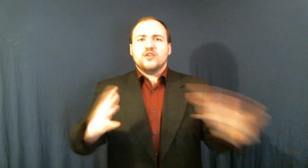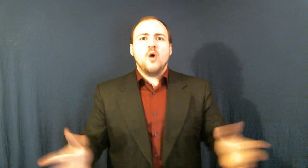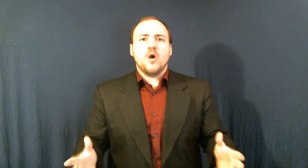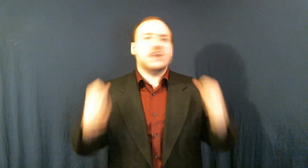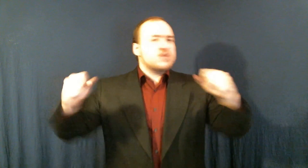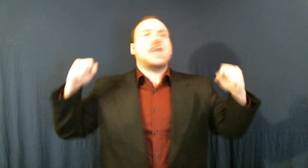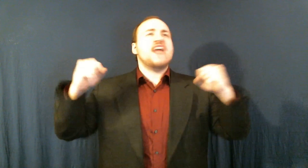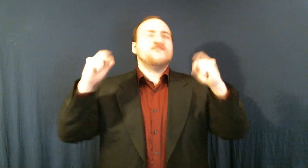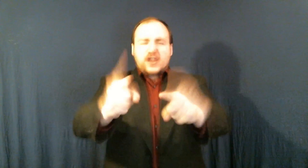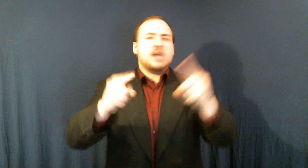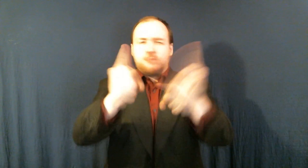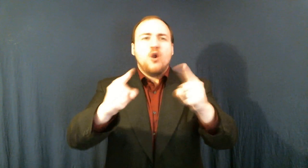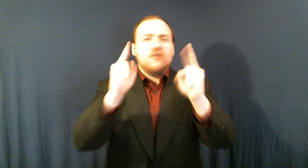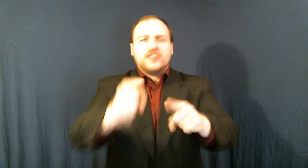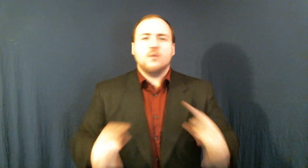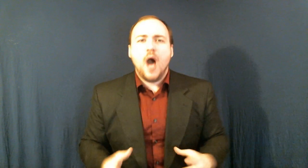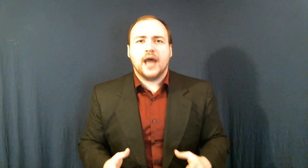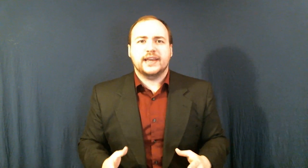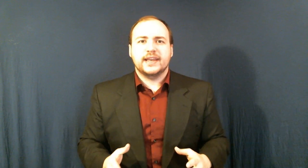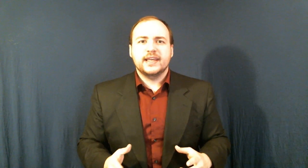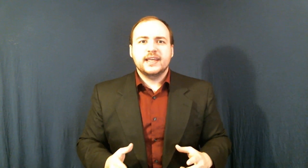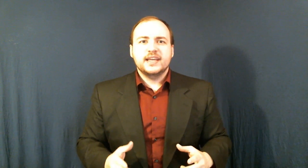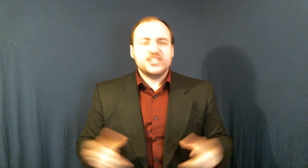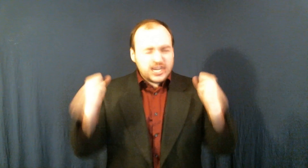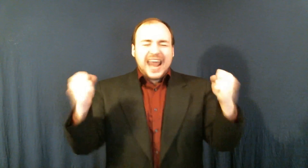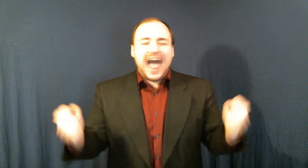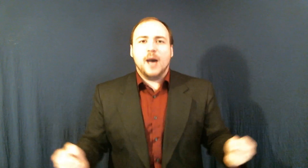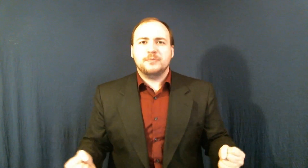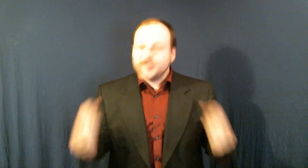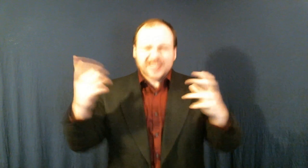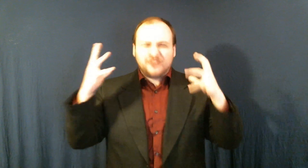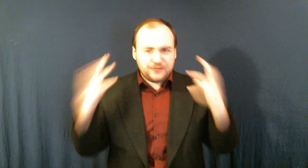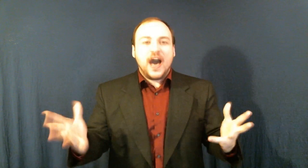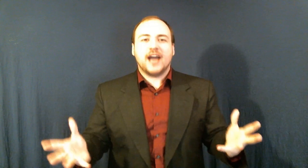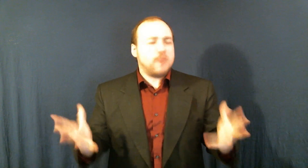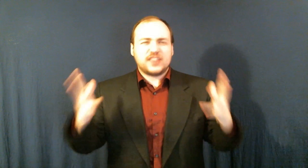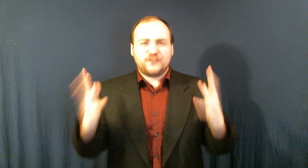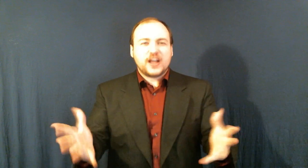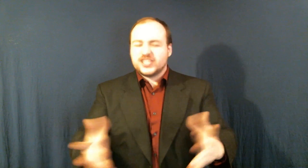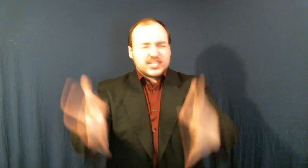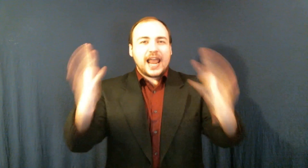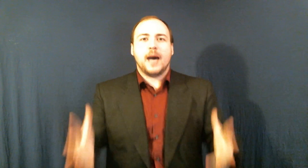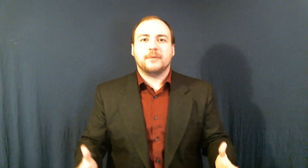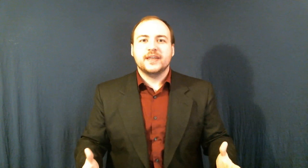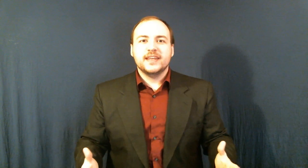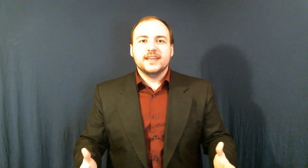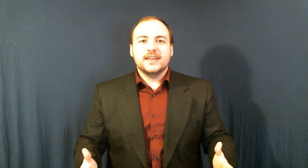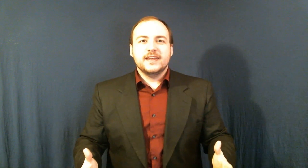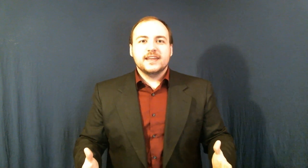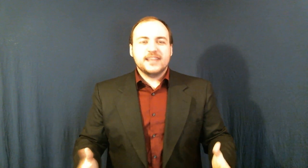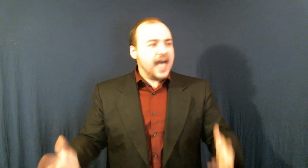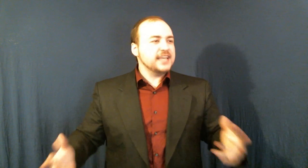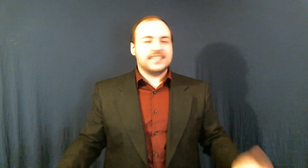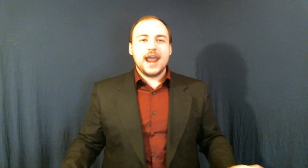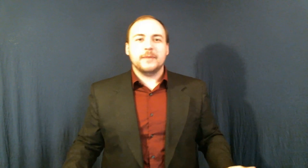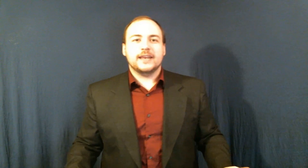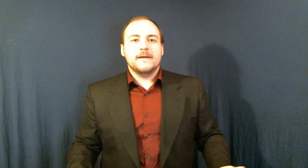either or and you can't fucking prove either one! Shut up! Shut the fuck! What the fuck? Shut up! God damn it!